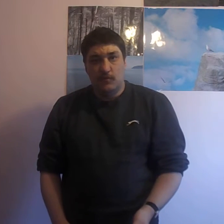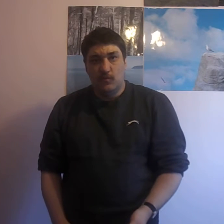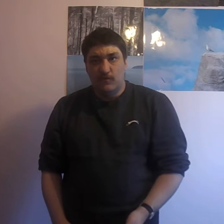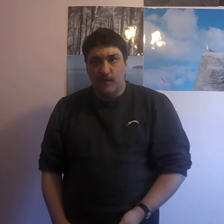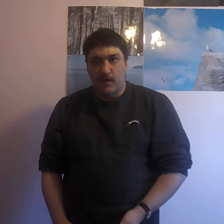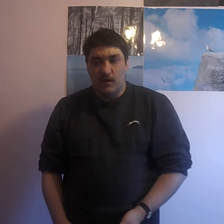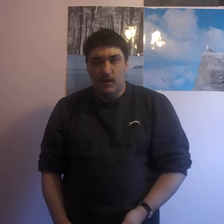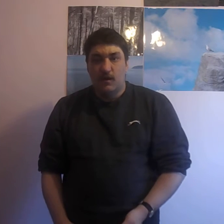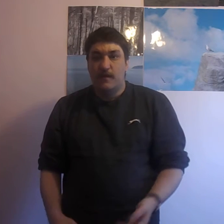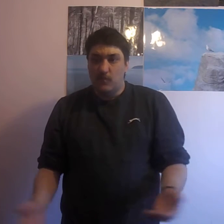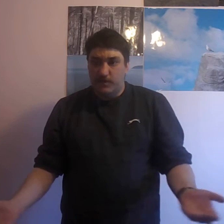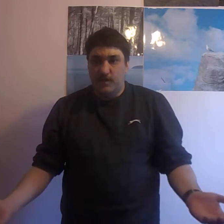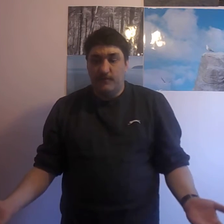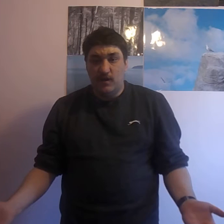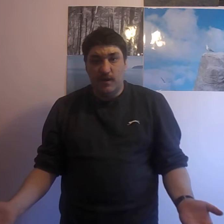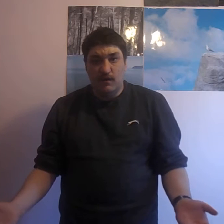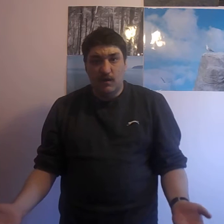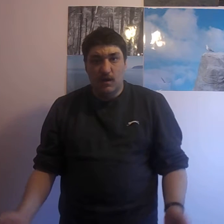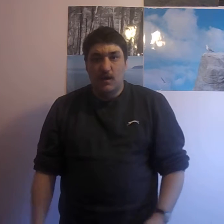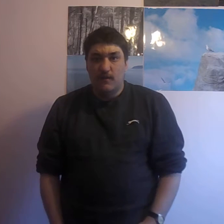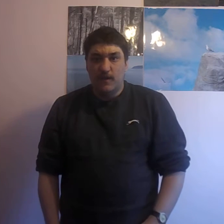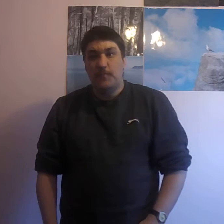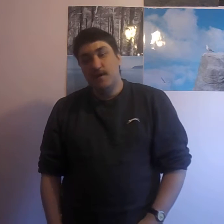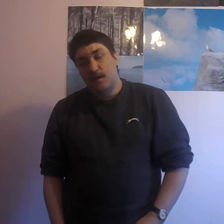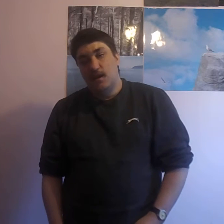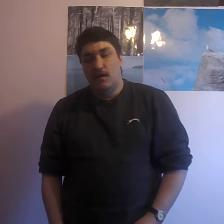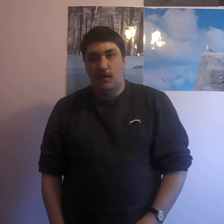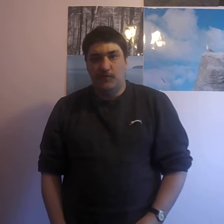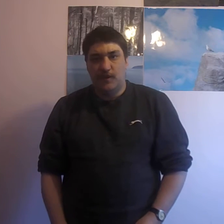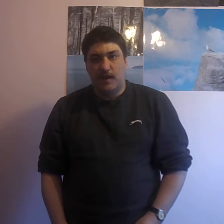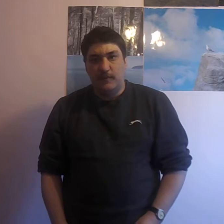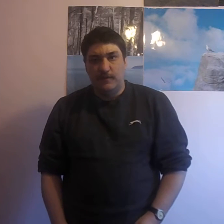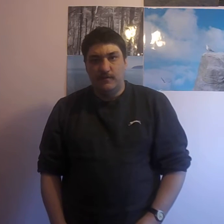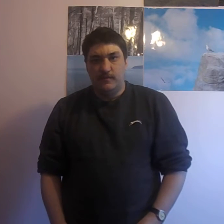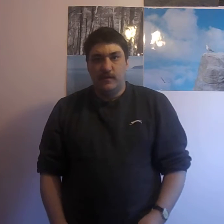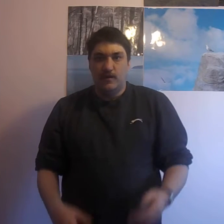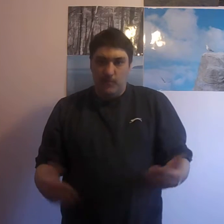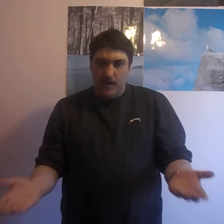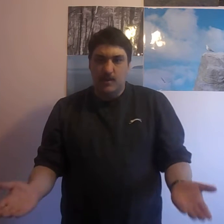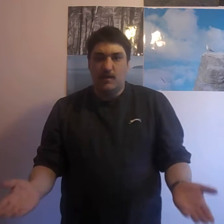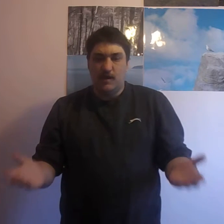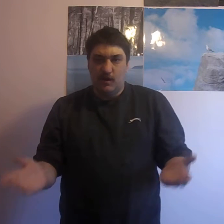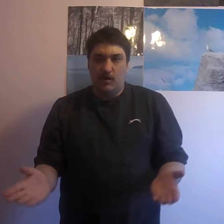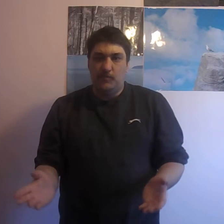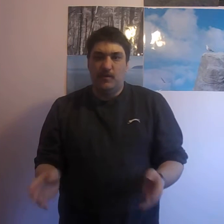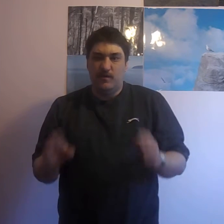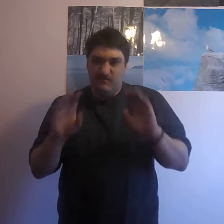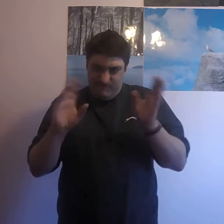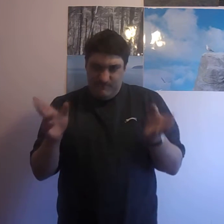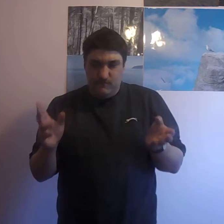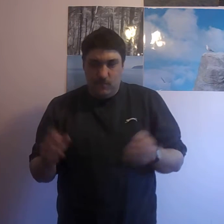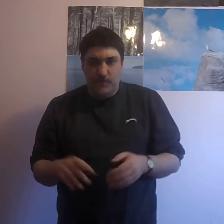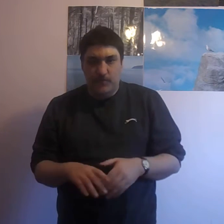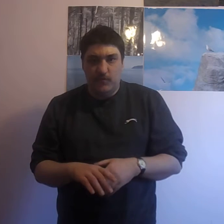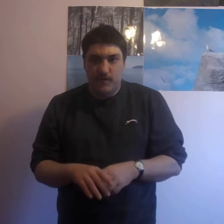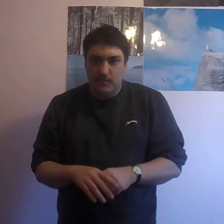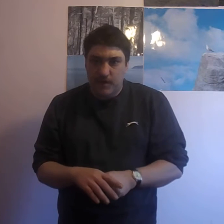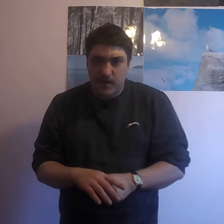Warfare. Then what did I find out? That it's basically a COD game. It's basically COD, but with the twist being